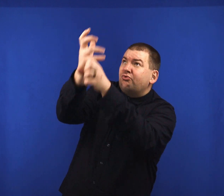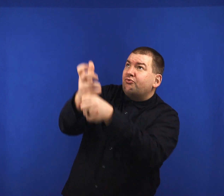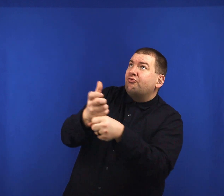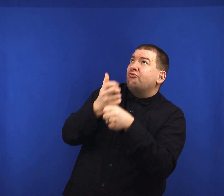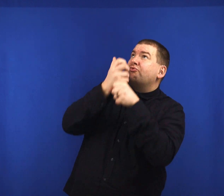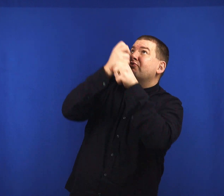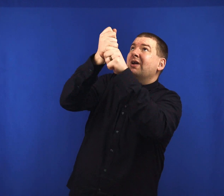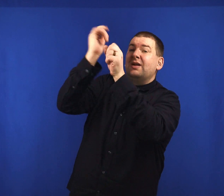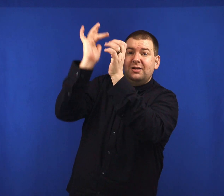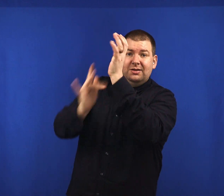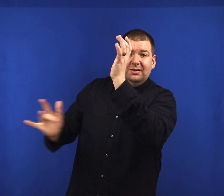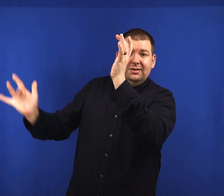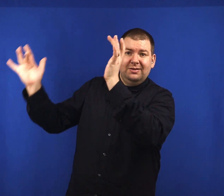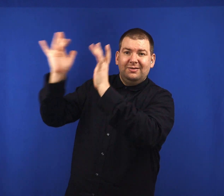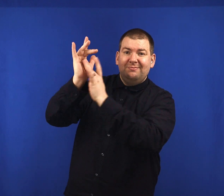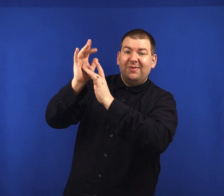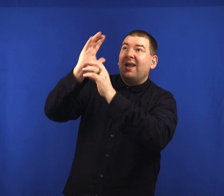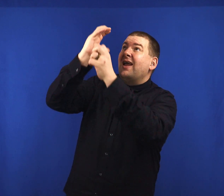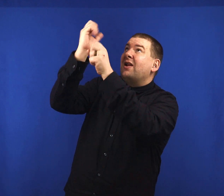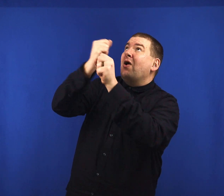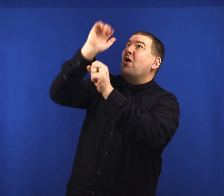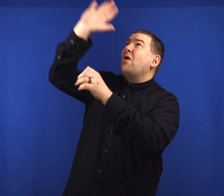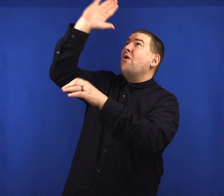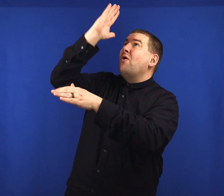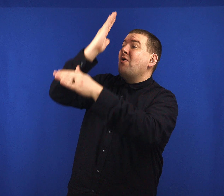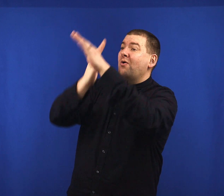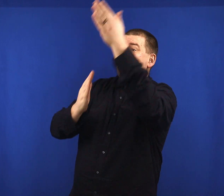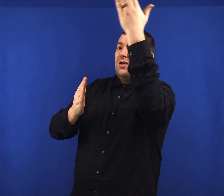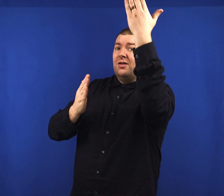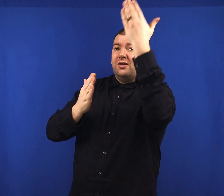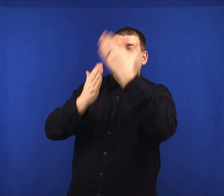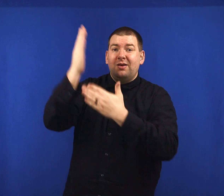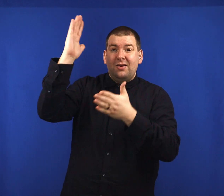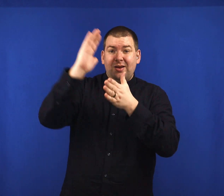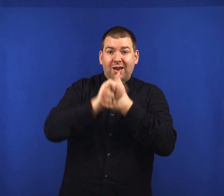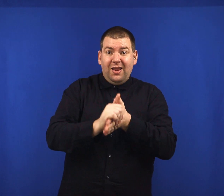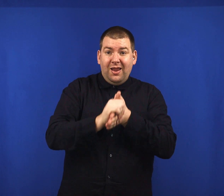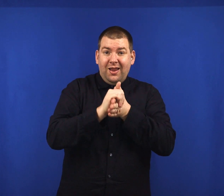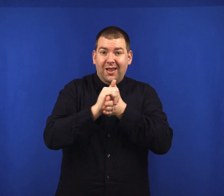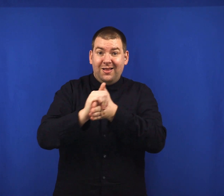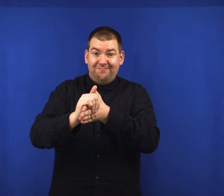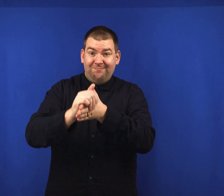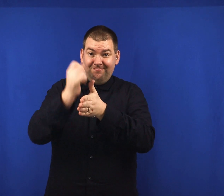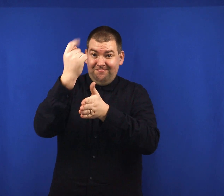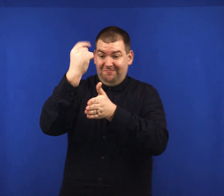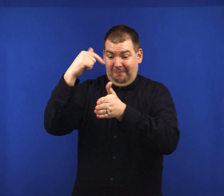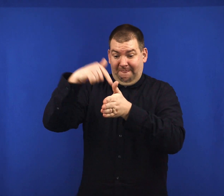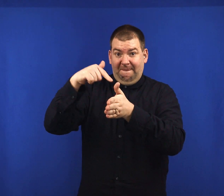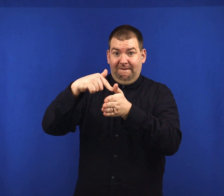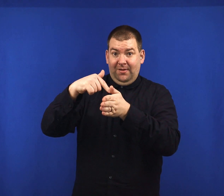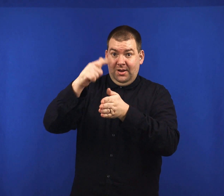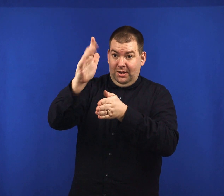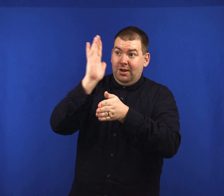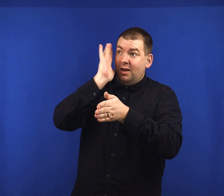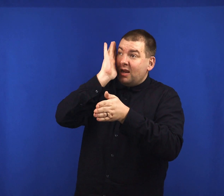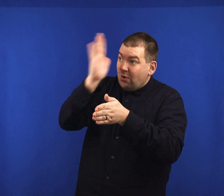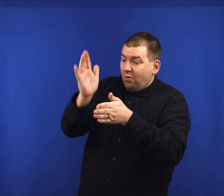trusting and hold to His hand, He'll